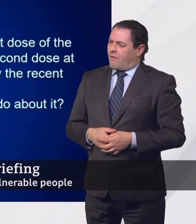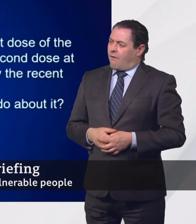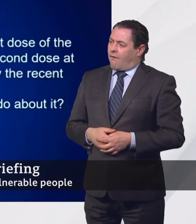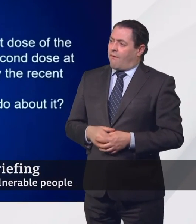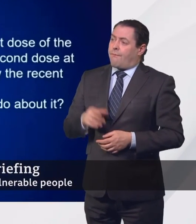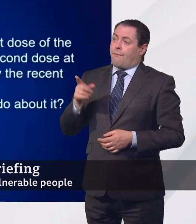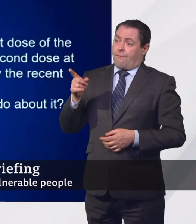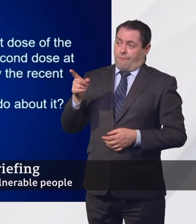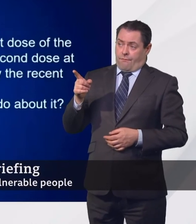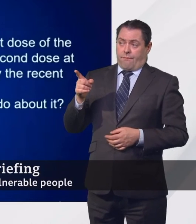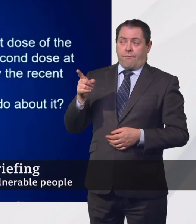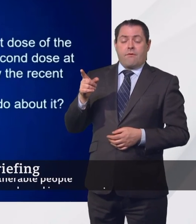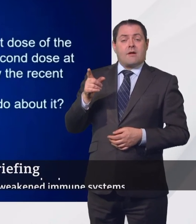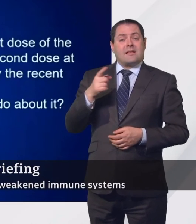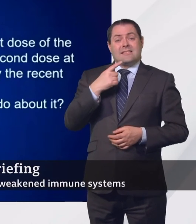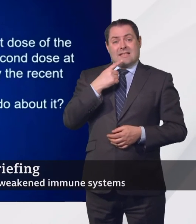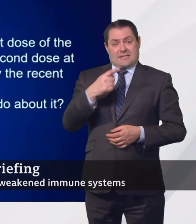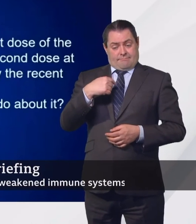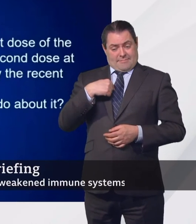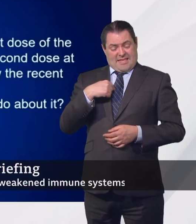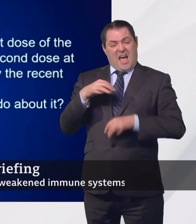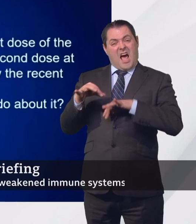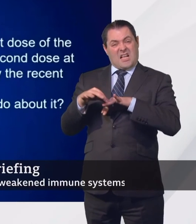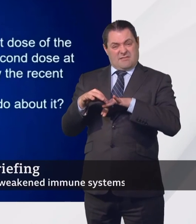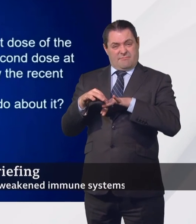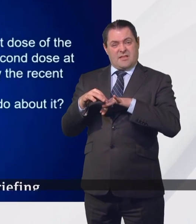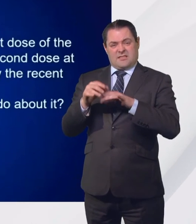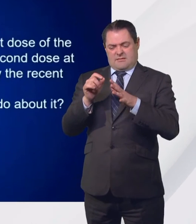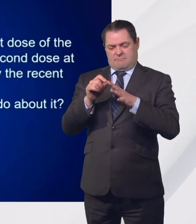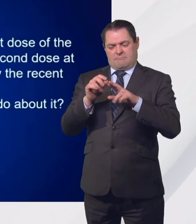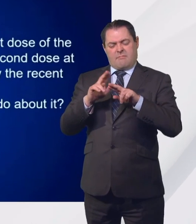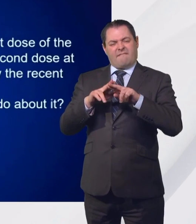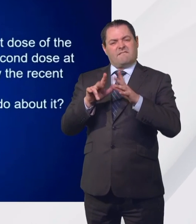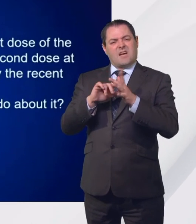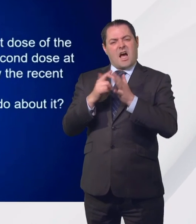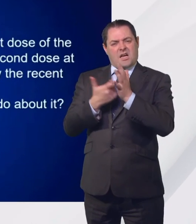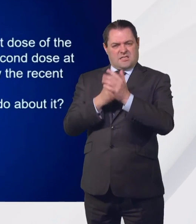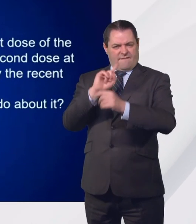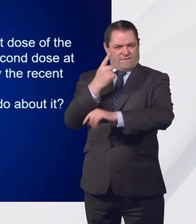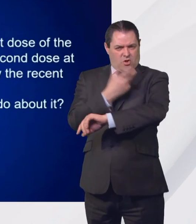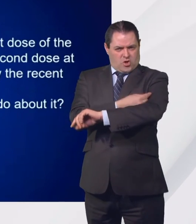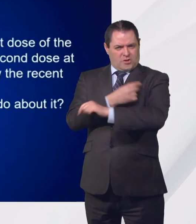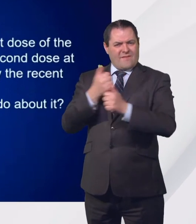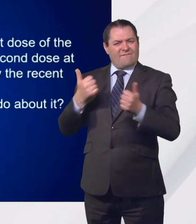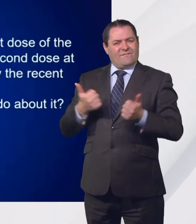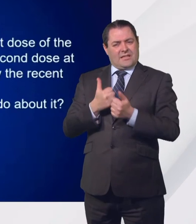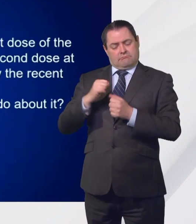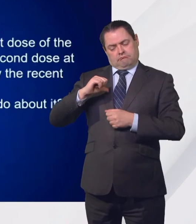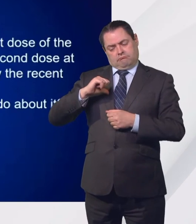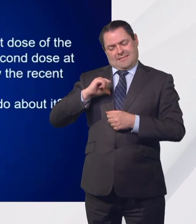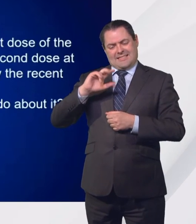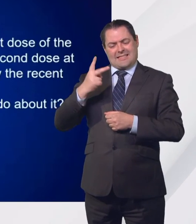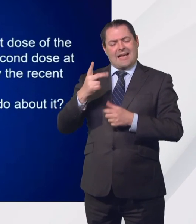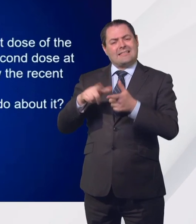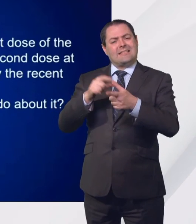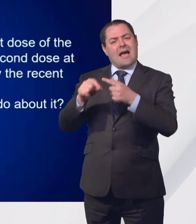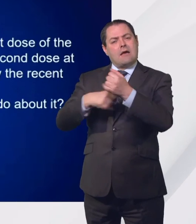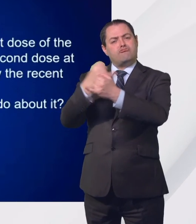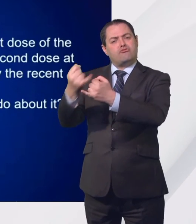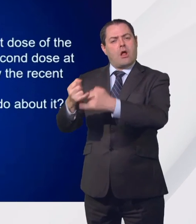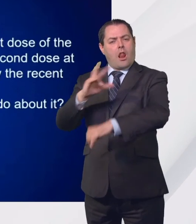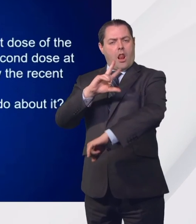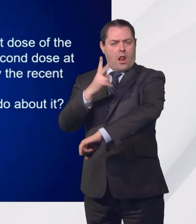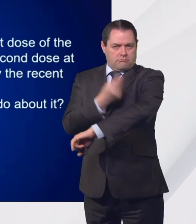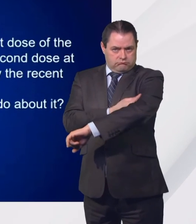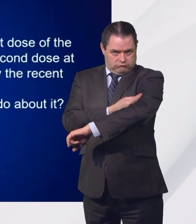Julia asks, myself and my husband have had our first dose of the Pfizer vaccine and are due to have our second dose at the end of April. Will